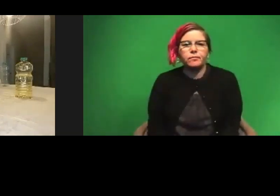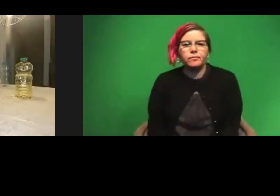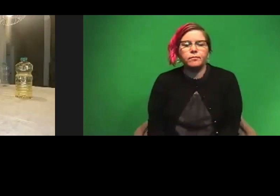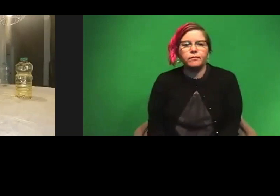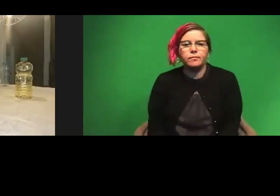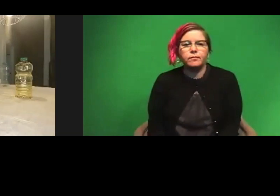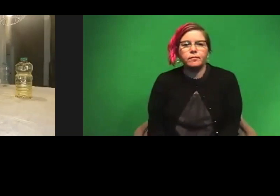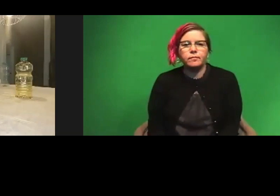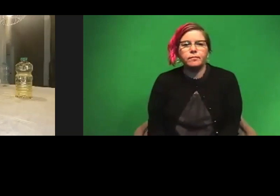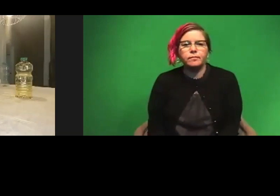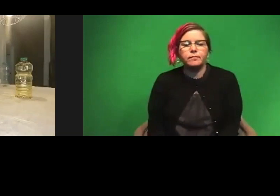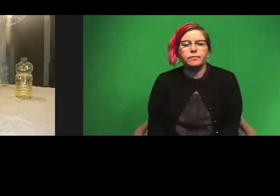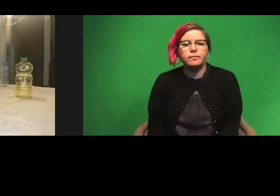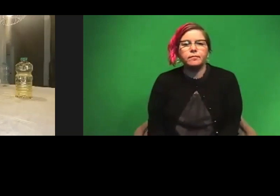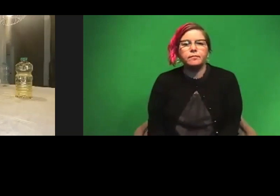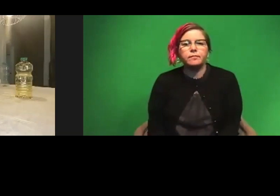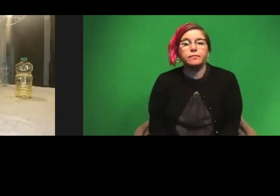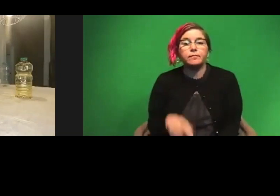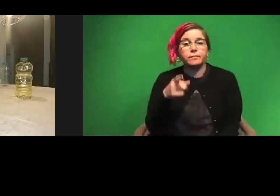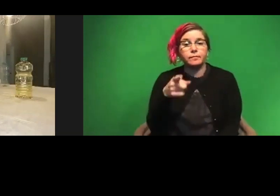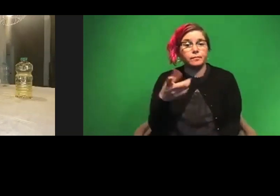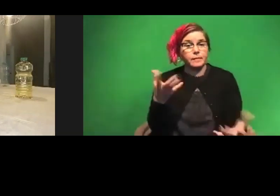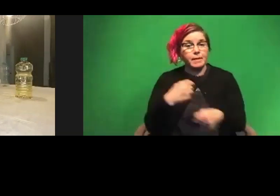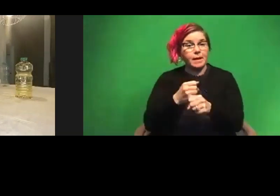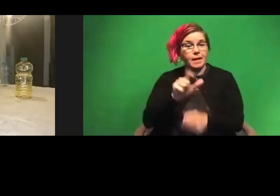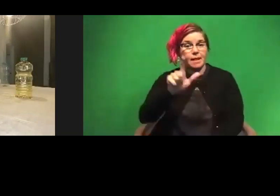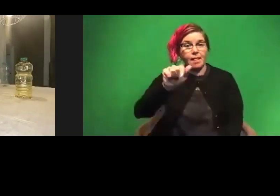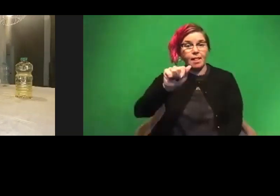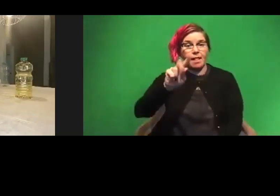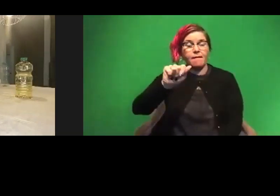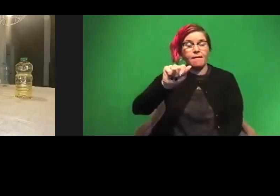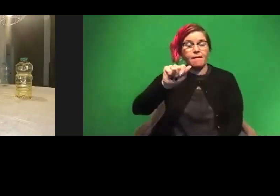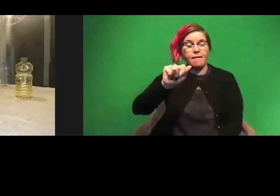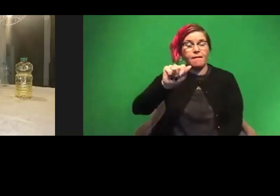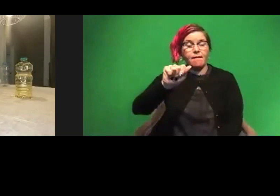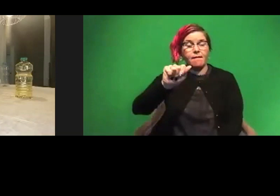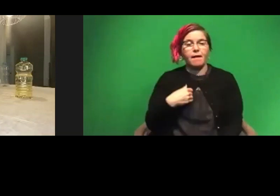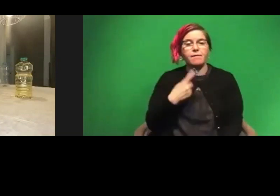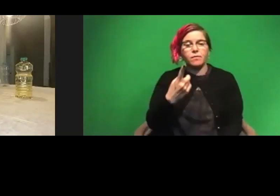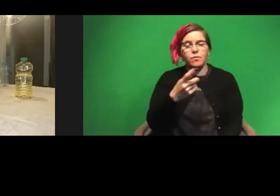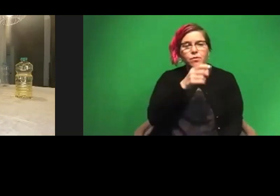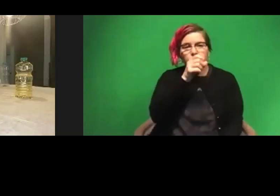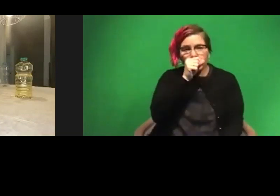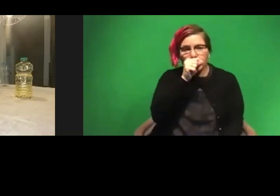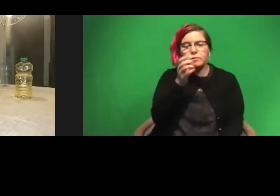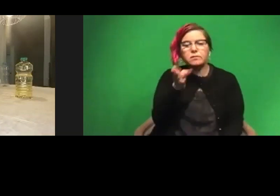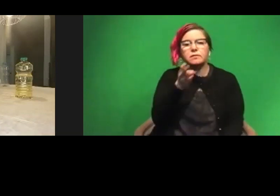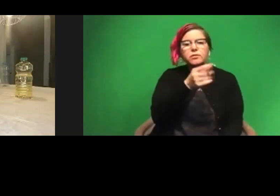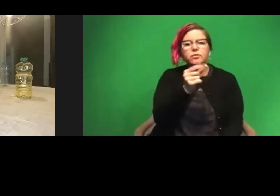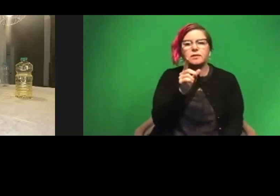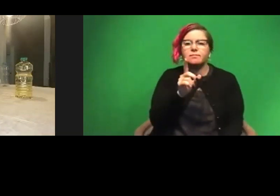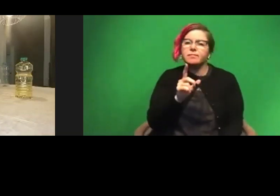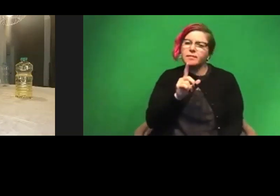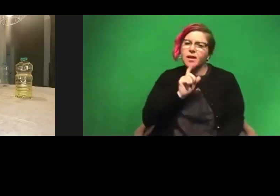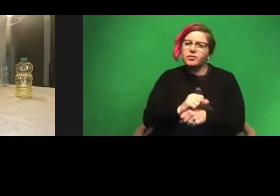And here we've made now our lava lamps. And you have one in your orange and one in your green. I actually like it better in orange